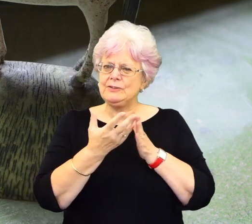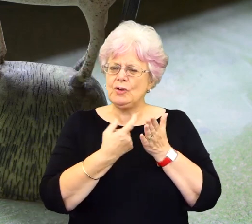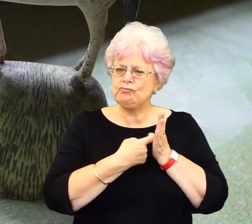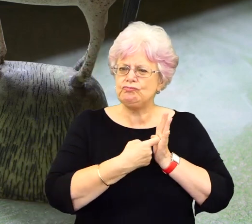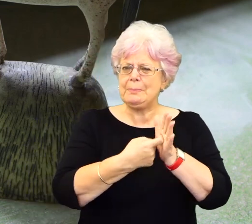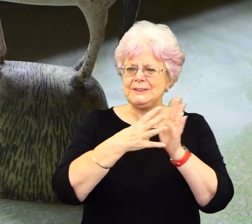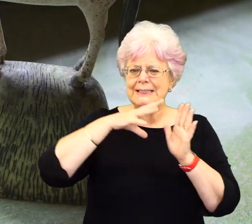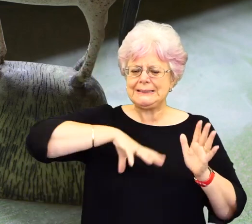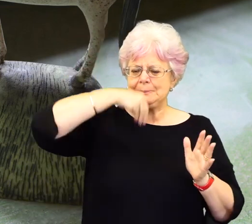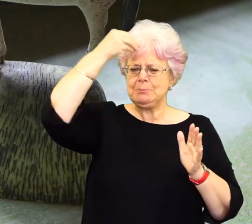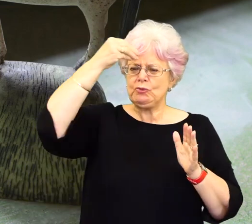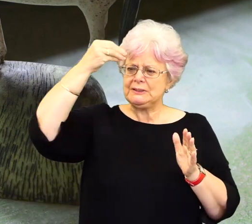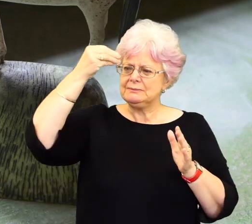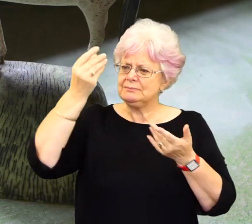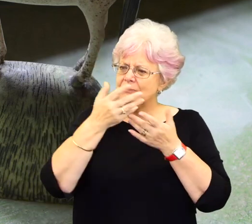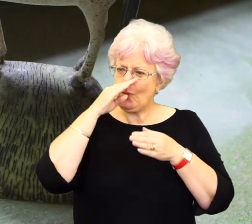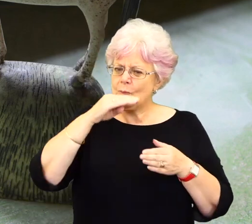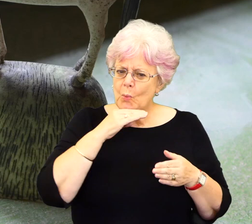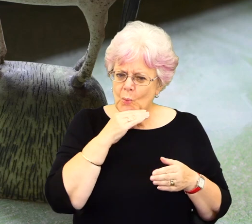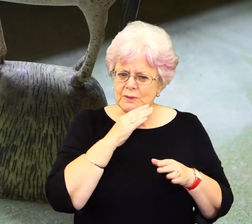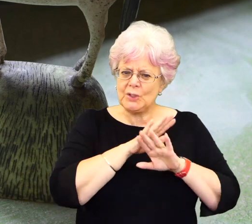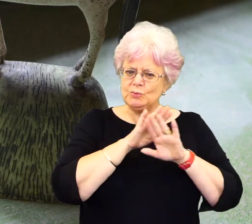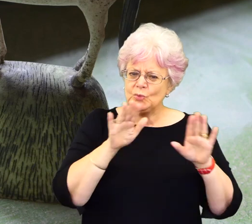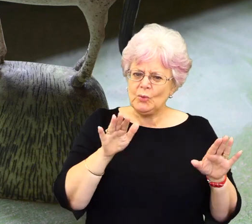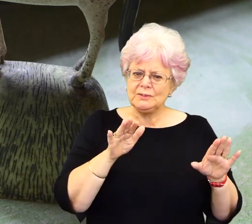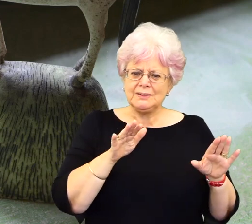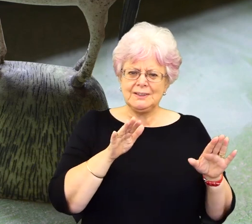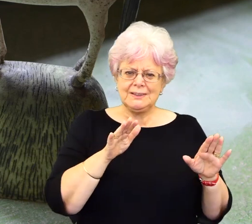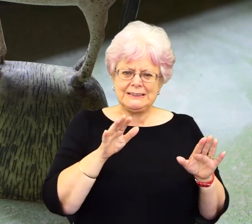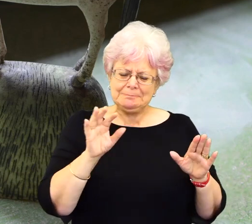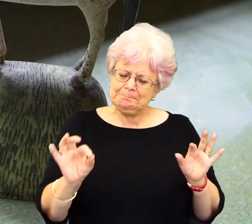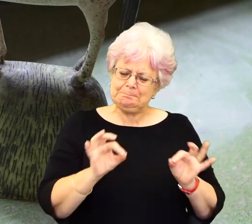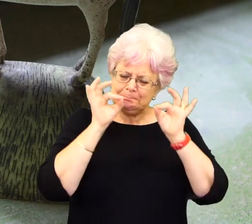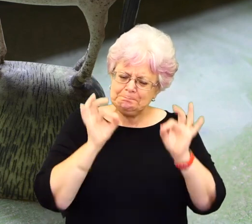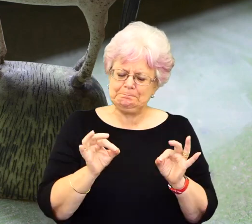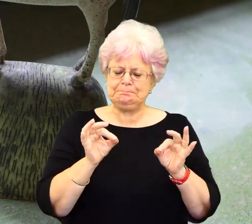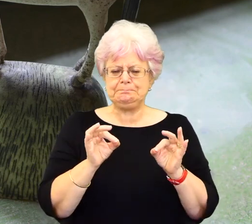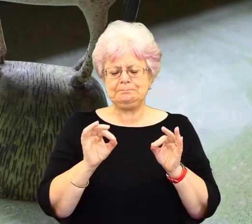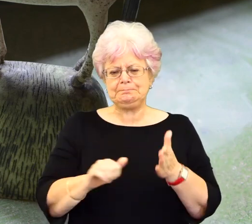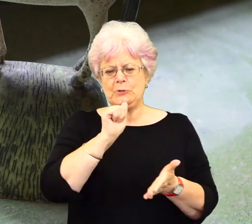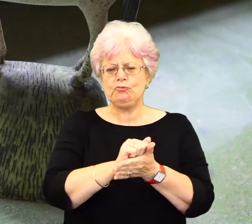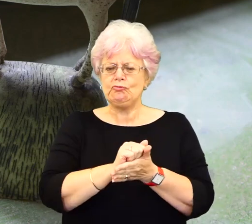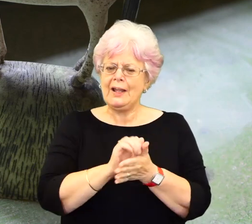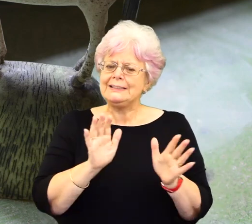form of the horse, normally, without being bogged down with, with getting everything anatomically correct, because,